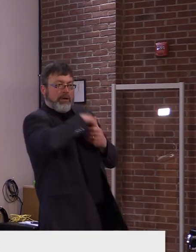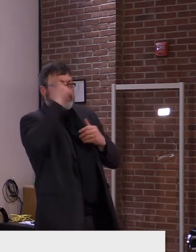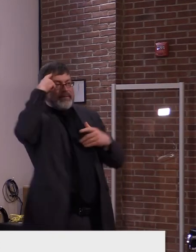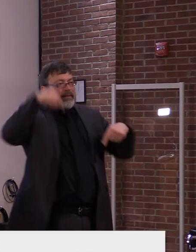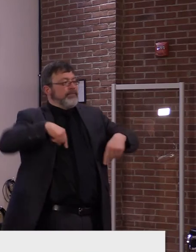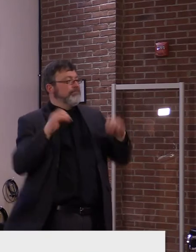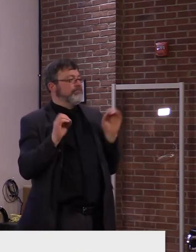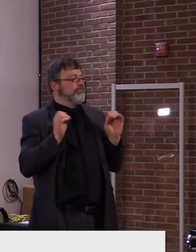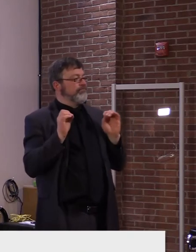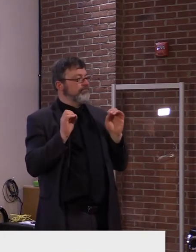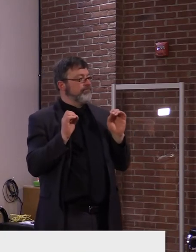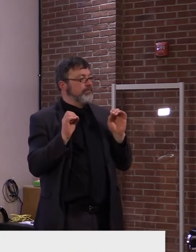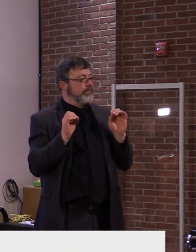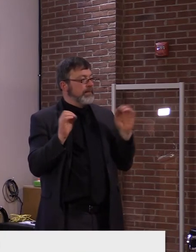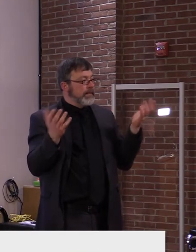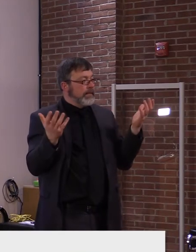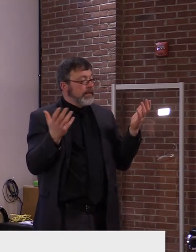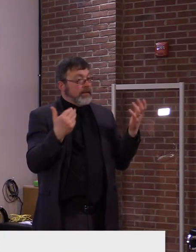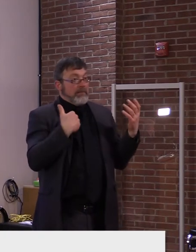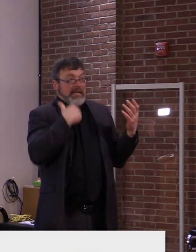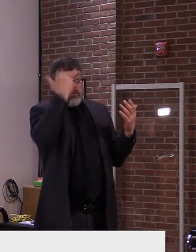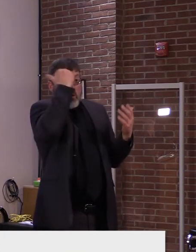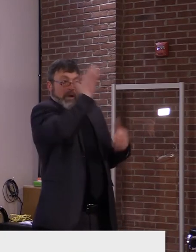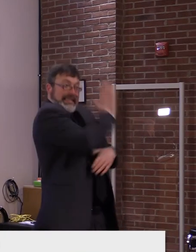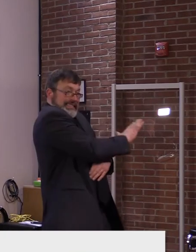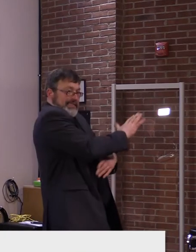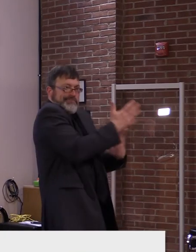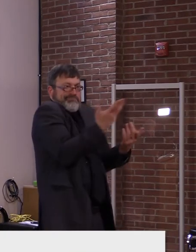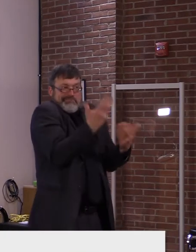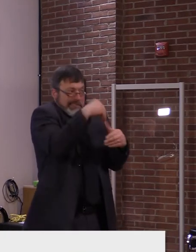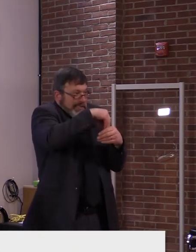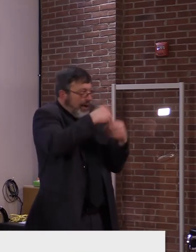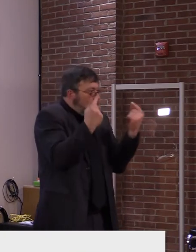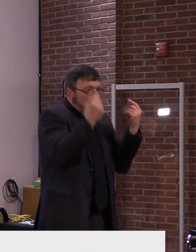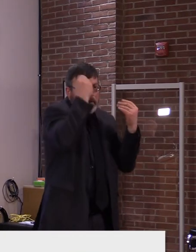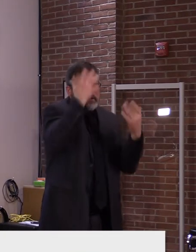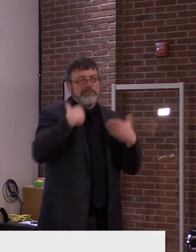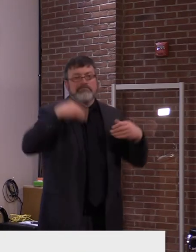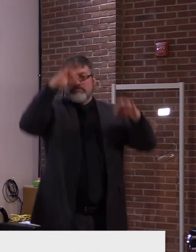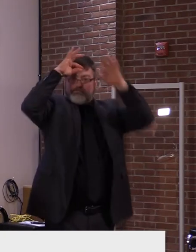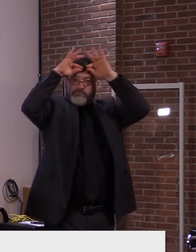vague about what is going on with the VA as opposed to the state program.